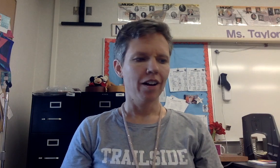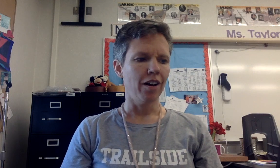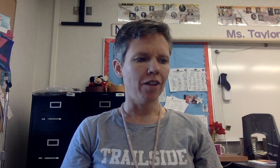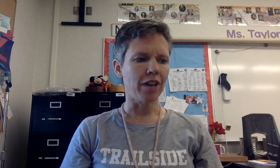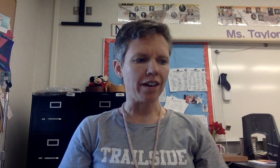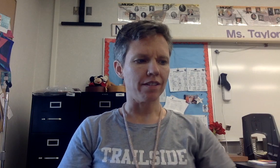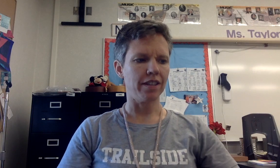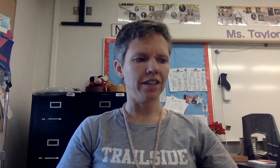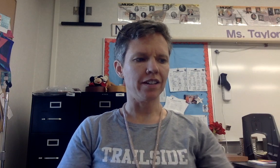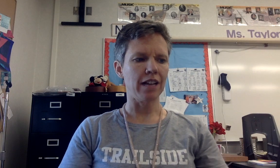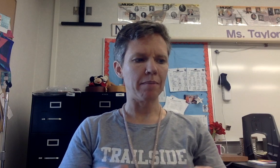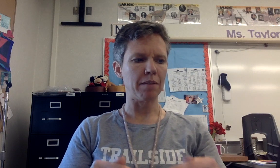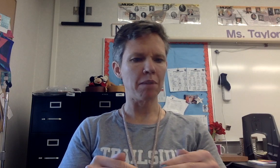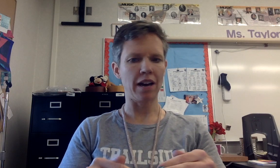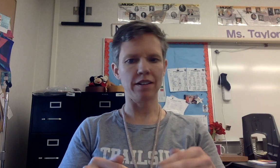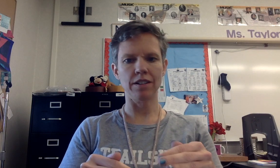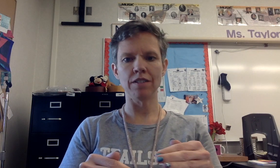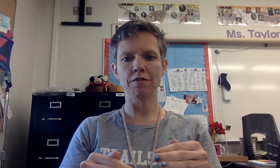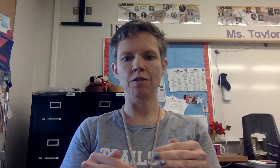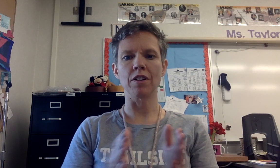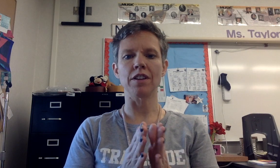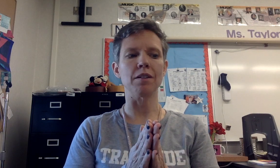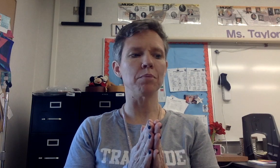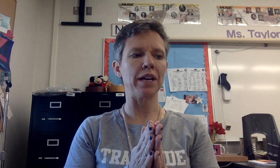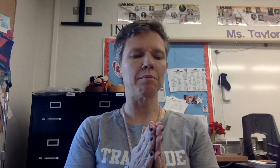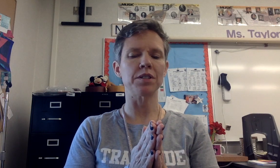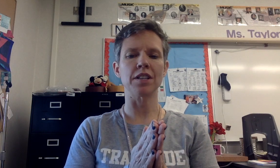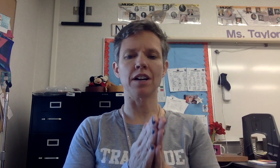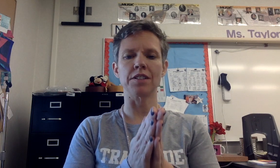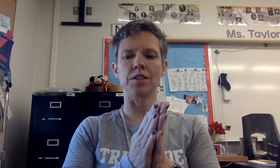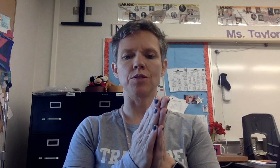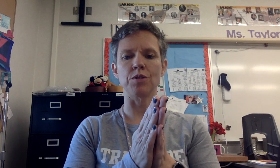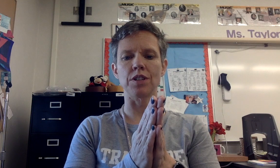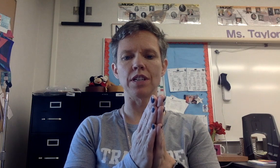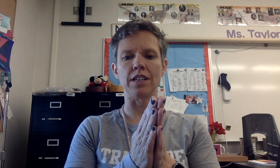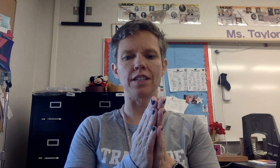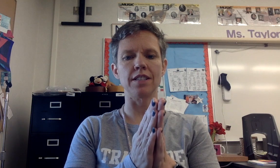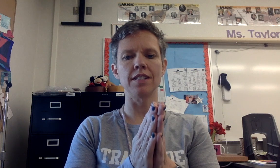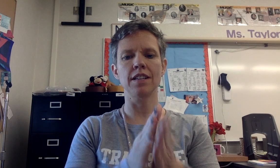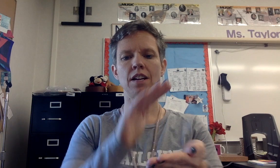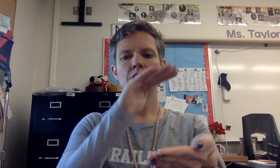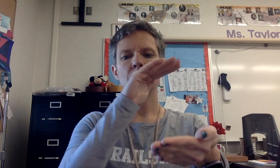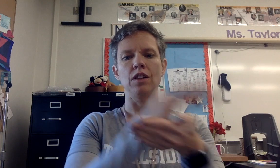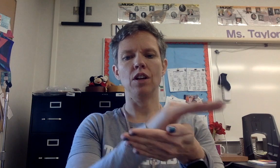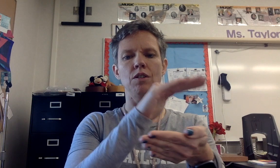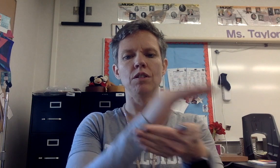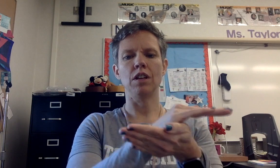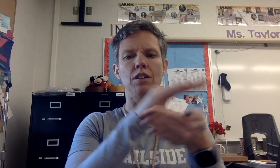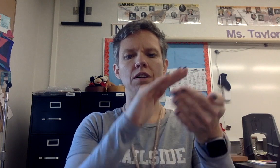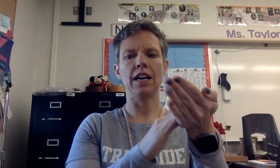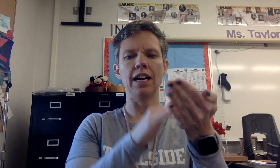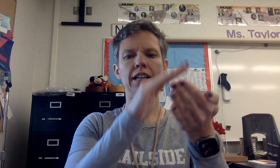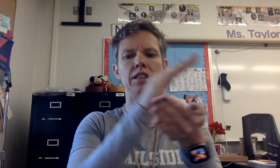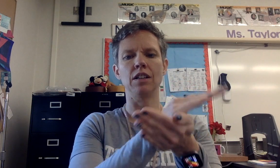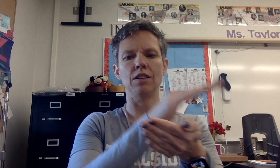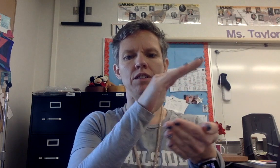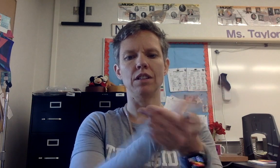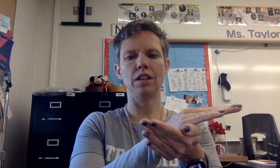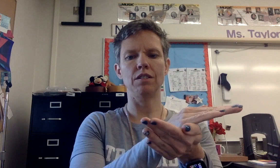Okay, the clapping pattern for the preamble to the Constitution is low, low, high, low, low,